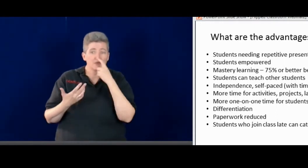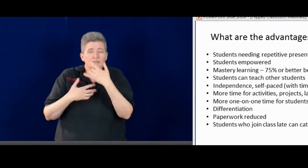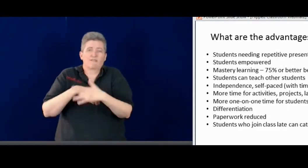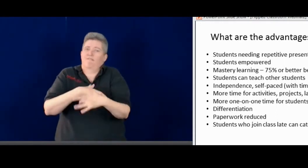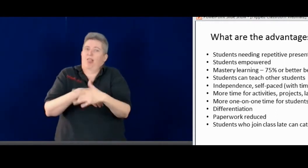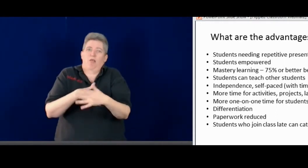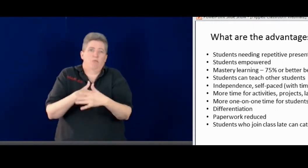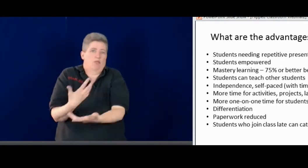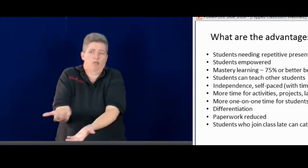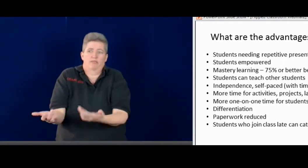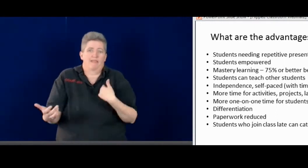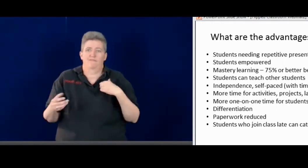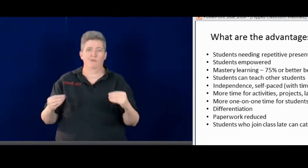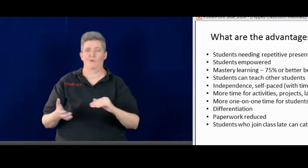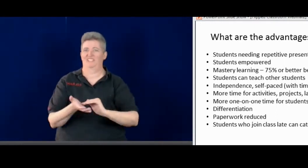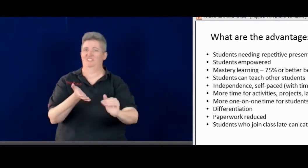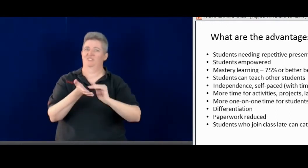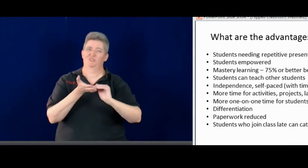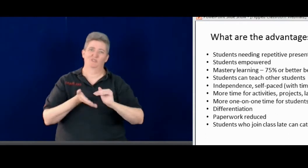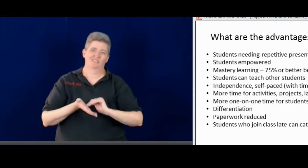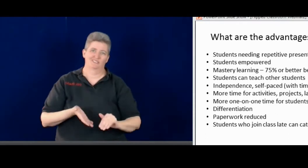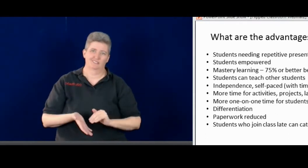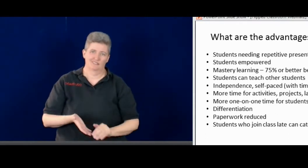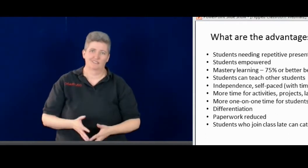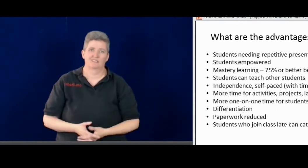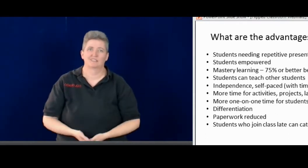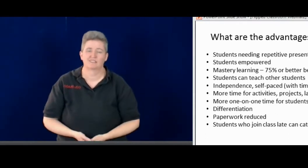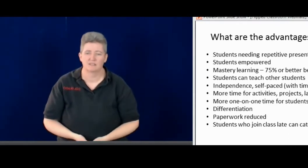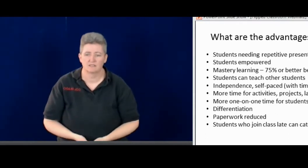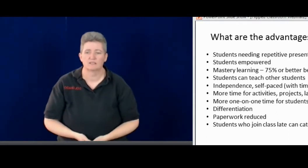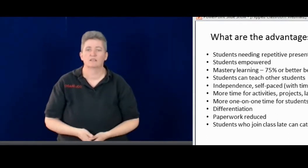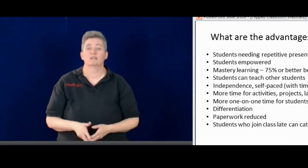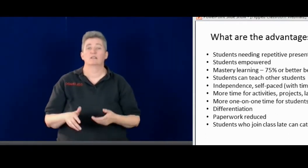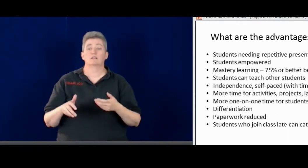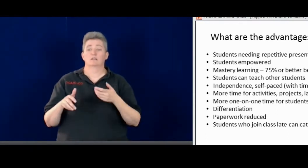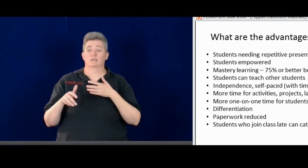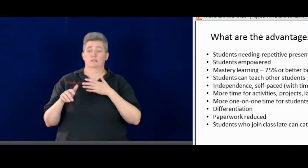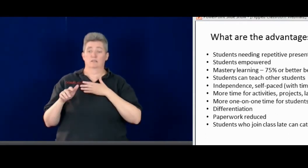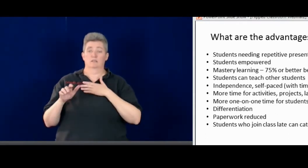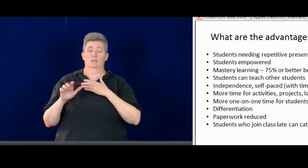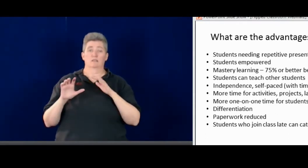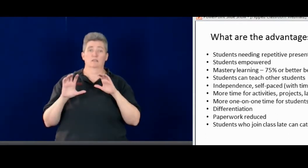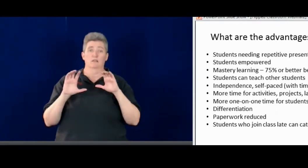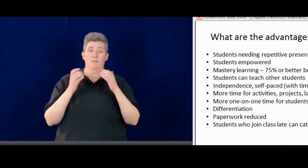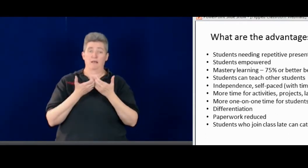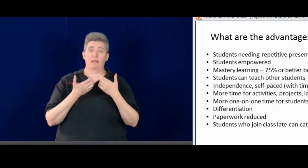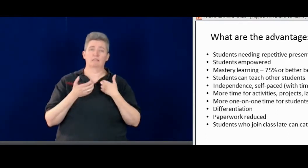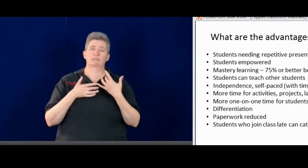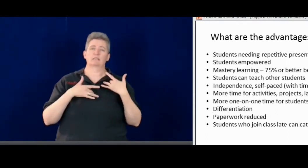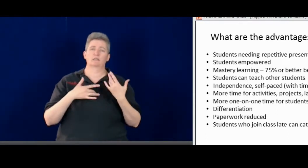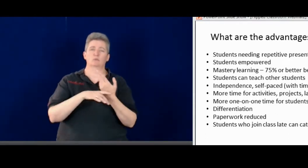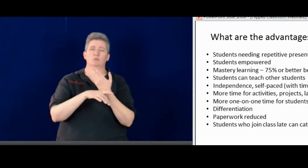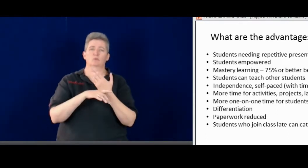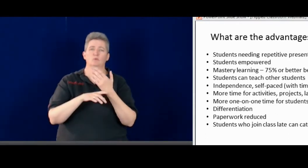And they need to be able to understand that. And now it's there. They have no excuse. It's there for them to watch.